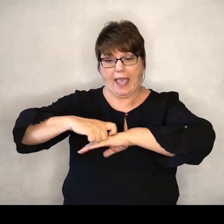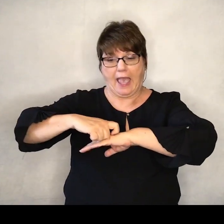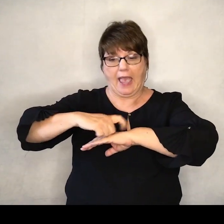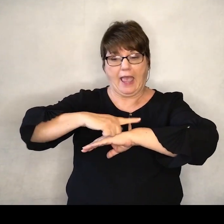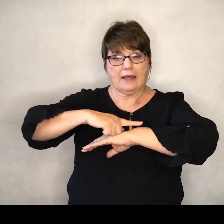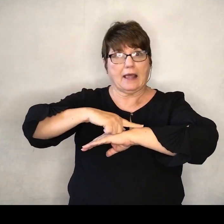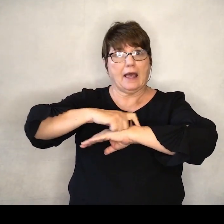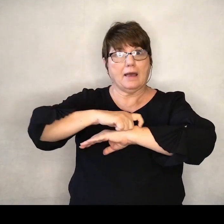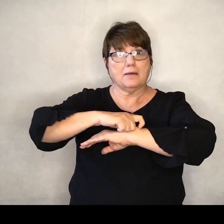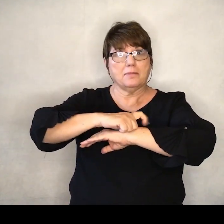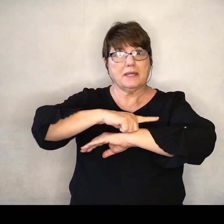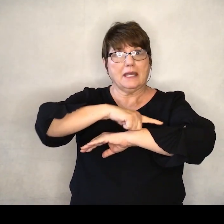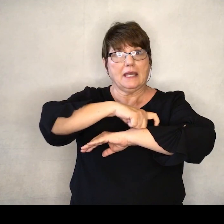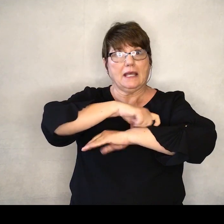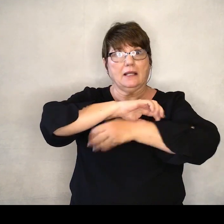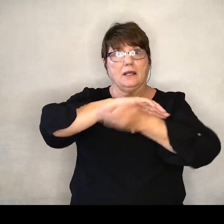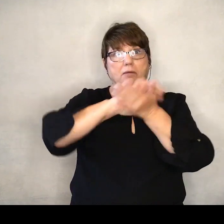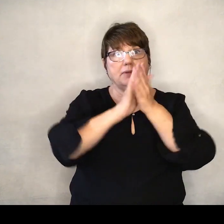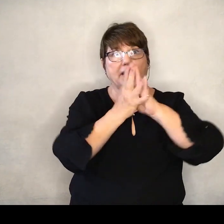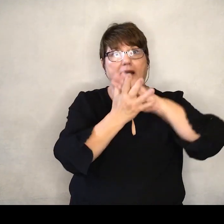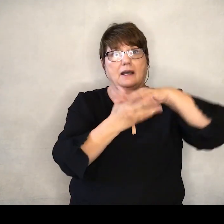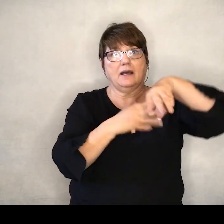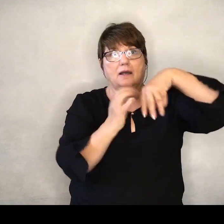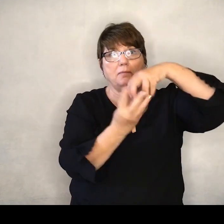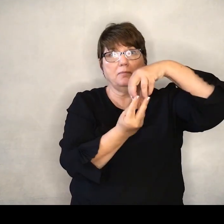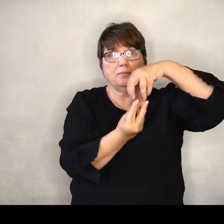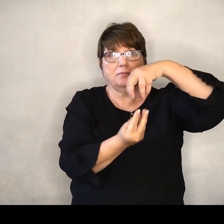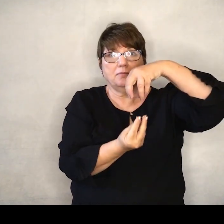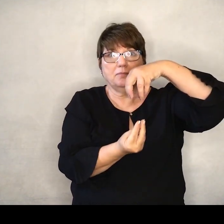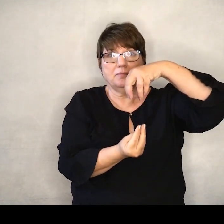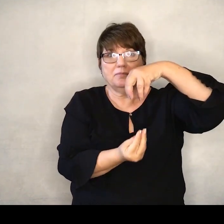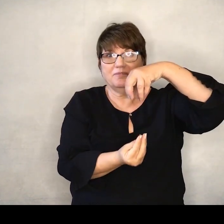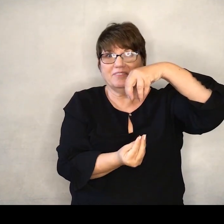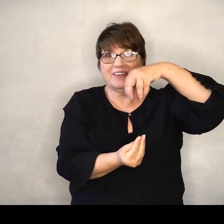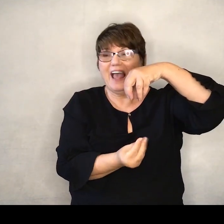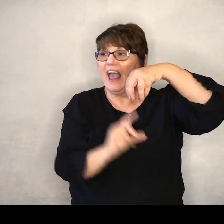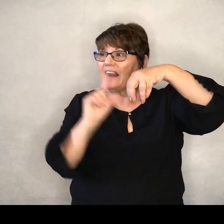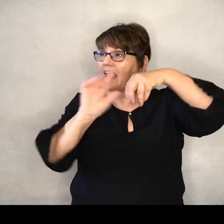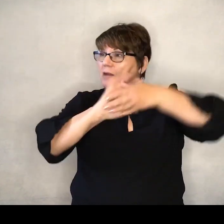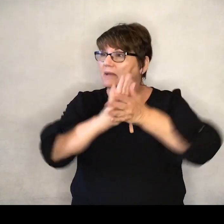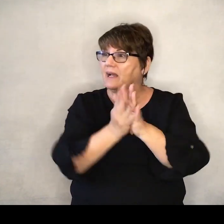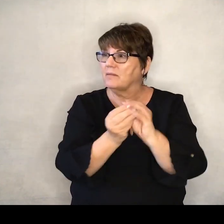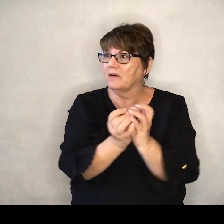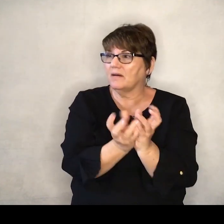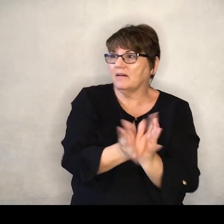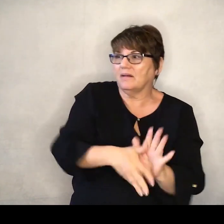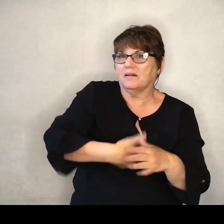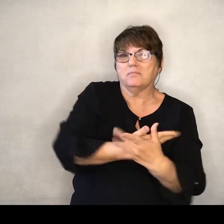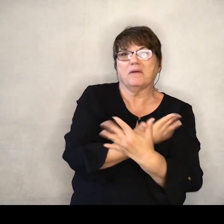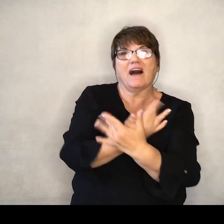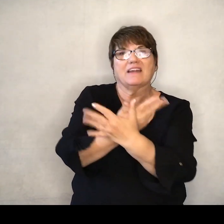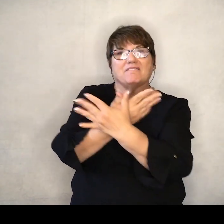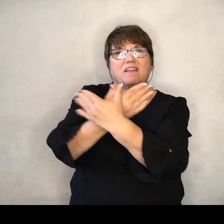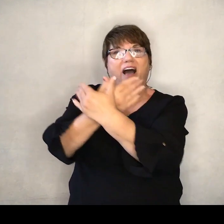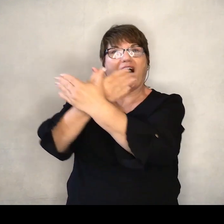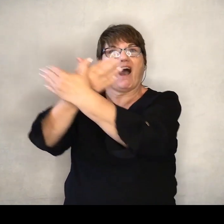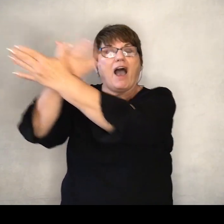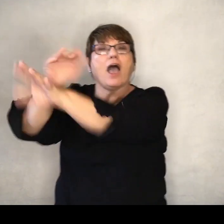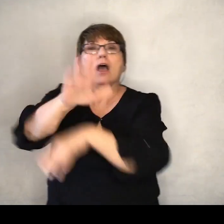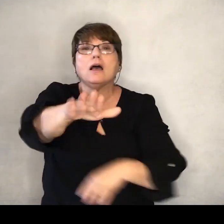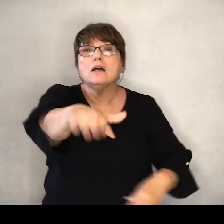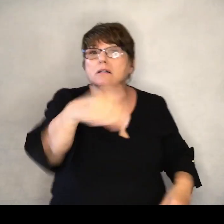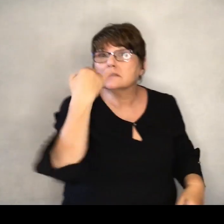And he goes into a cocoon and comes out sometime later as a butterfly. What if